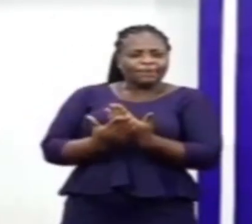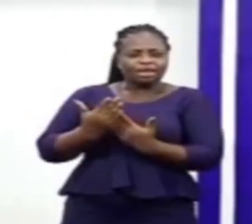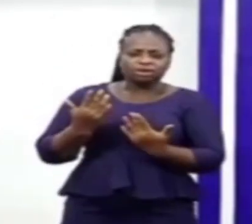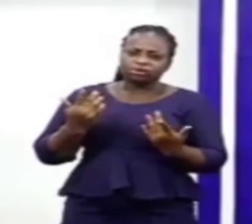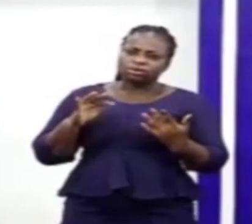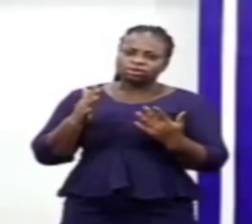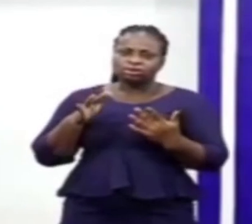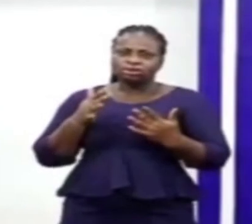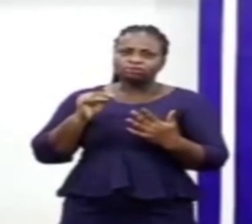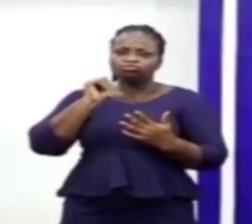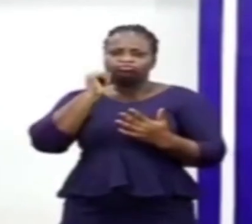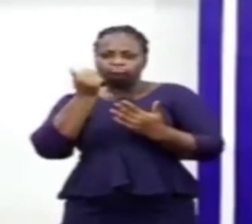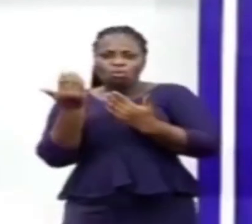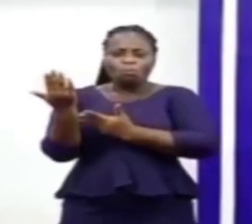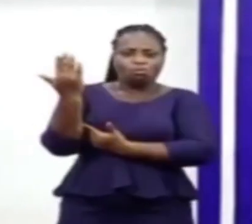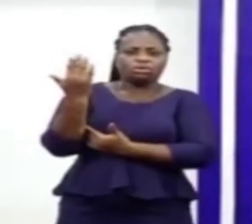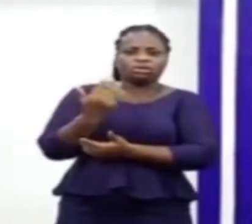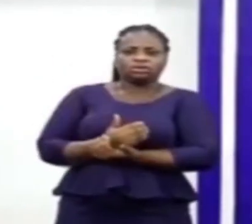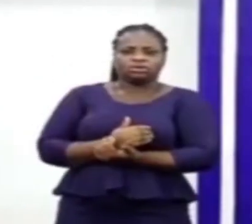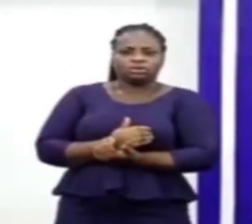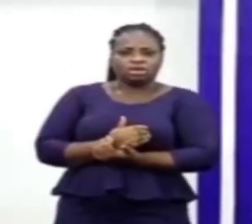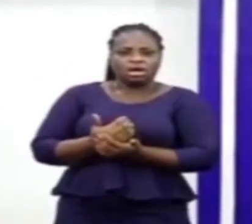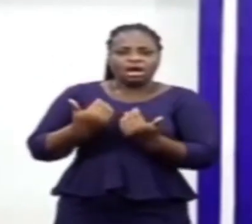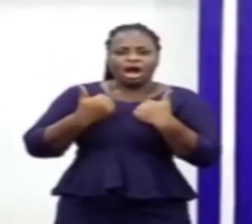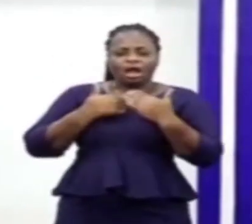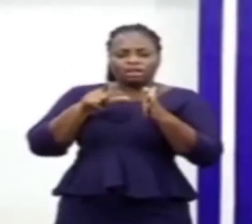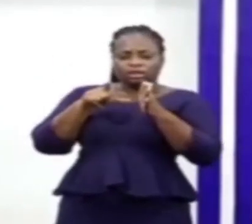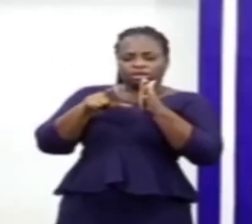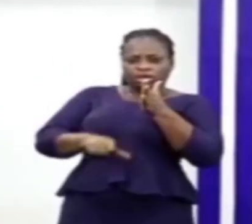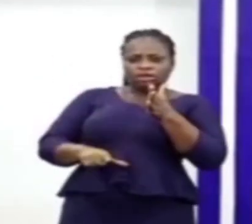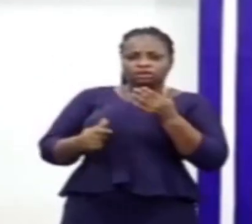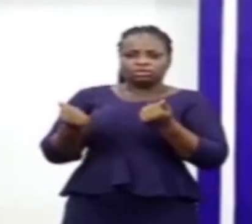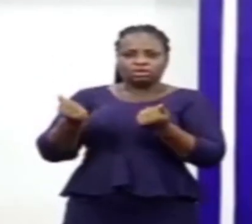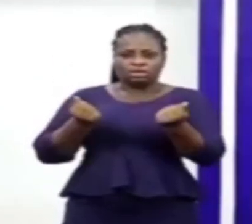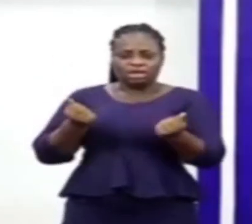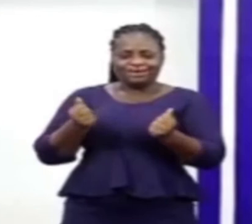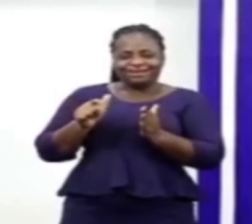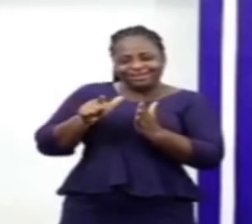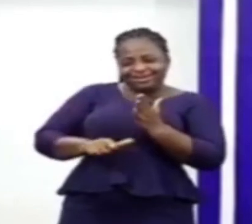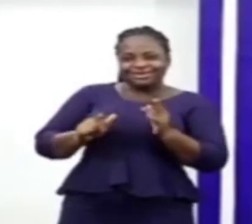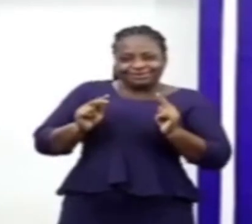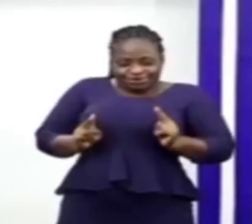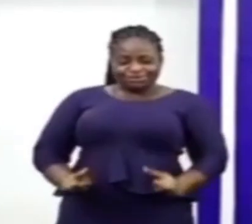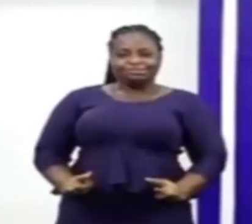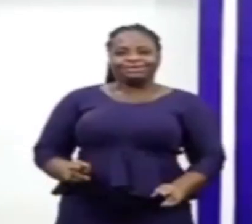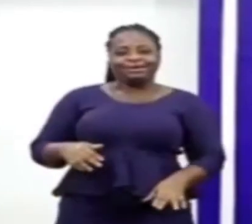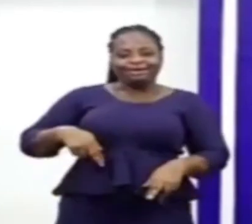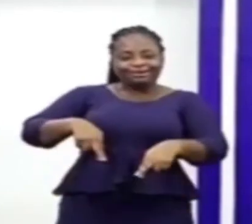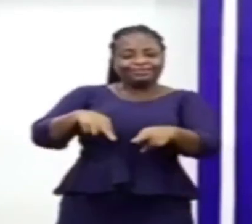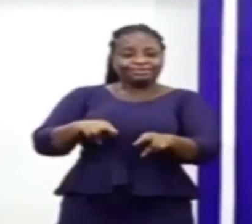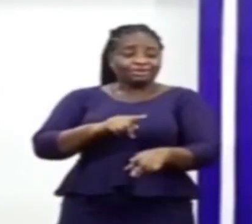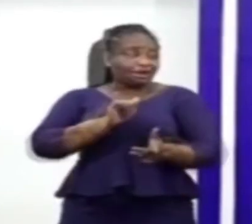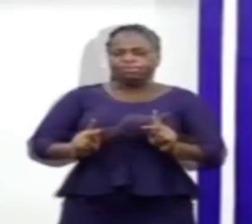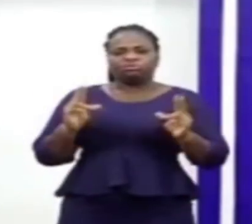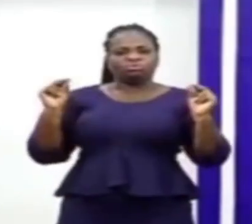tomorrow morning, we will have less vehicles and less human beings on the roads. That one